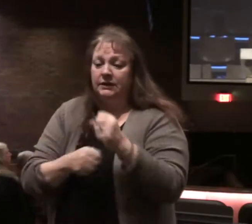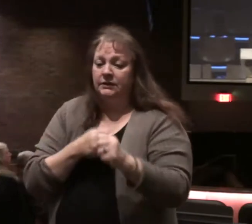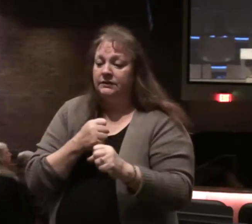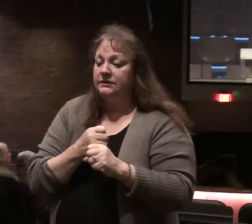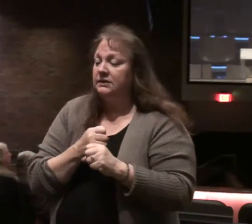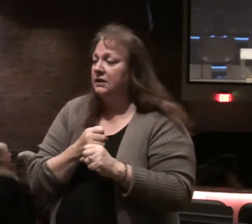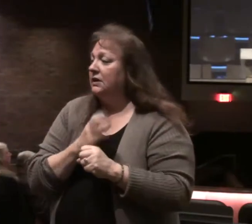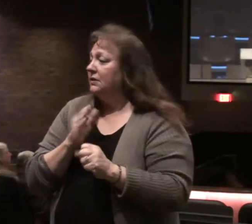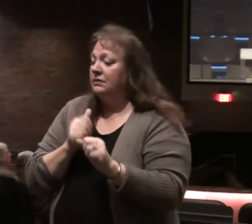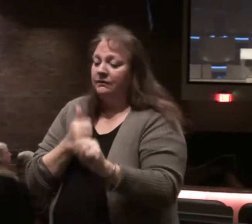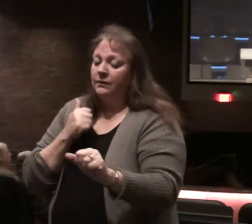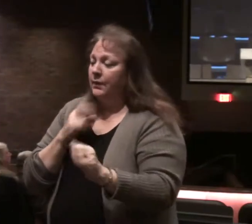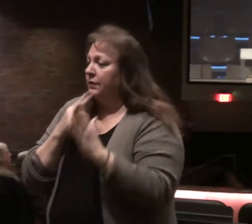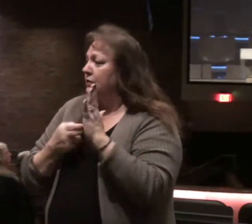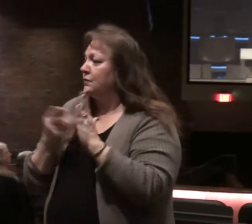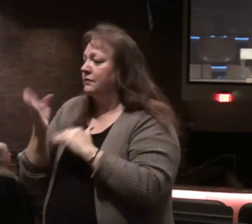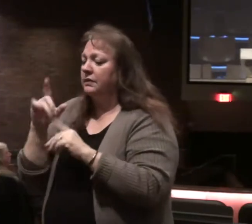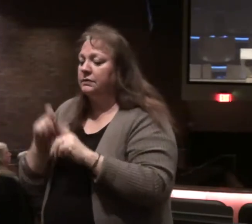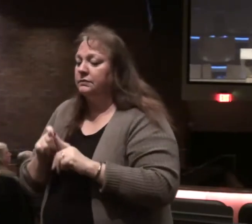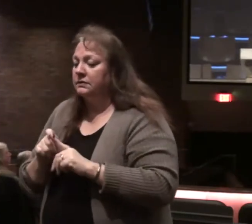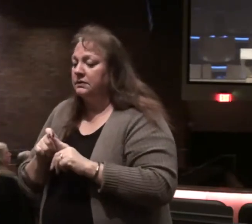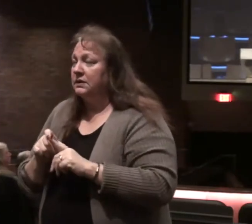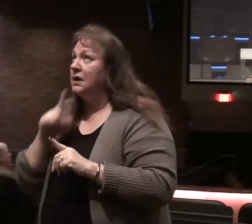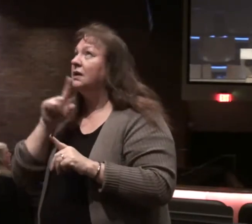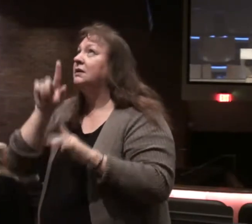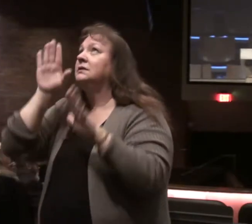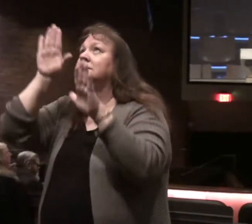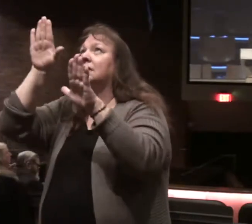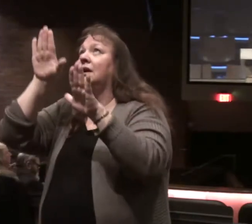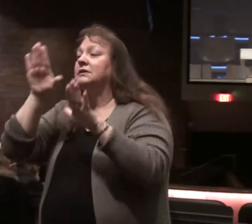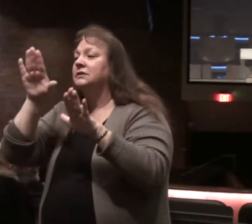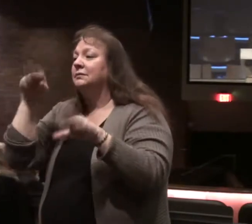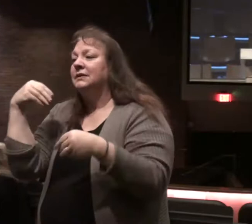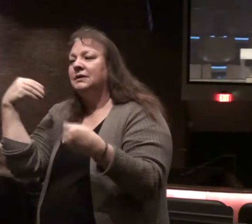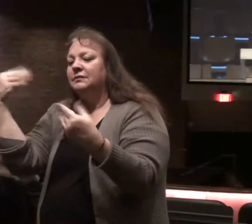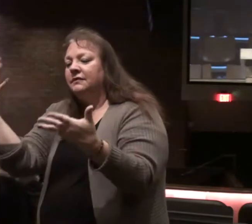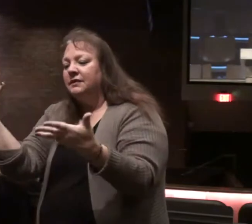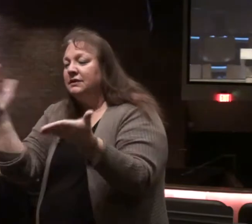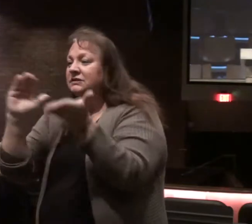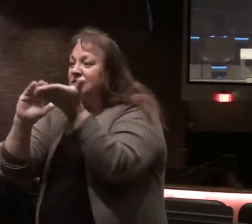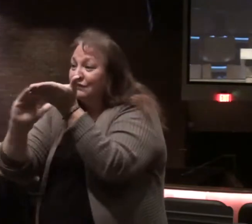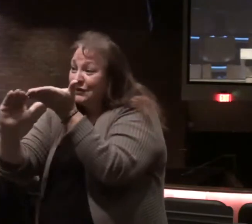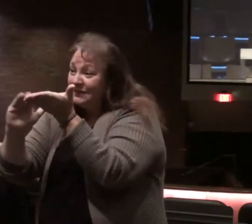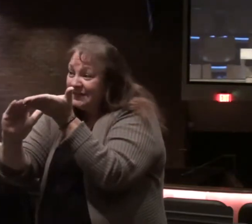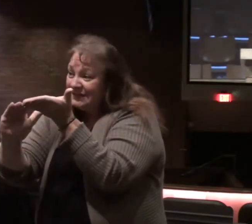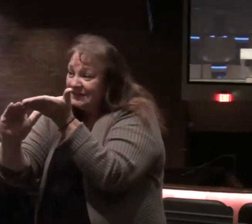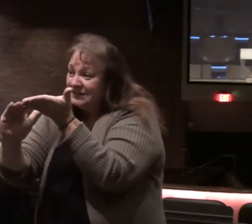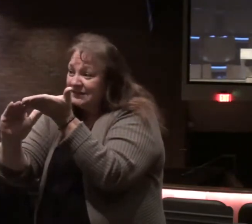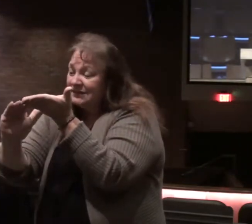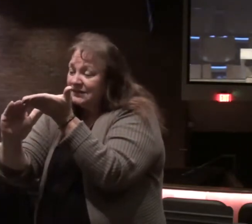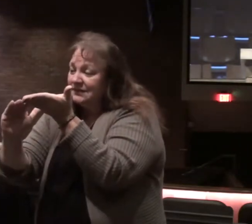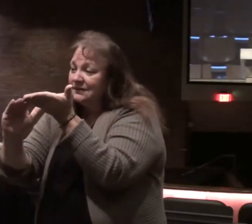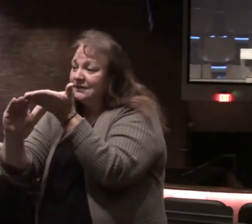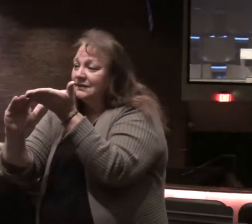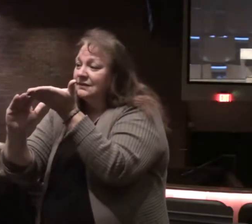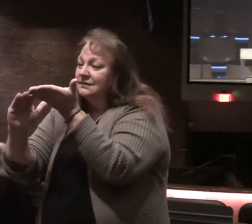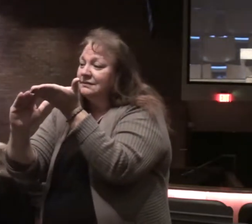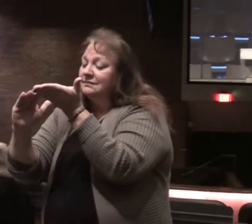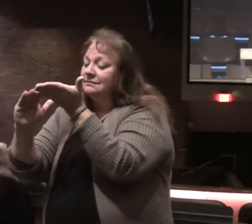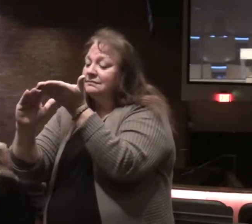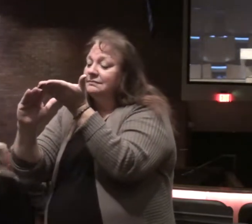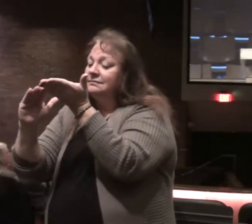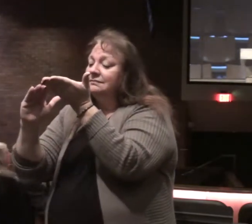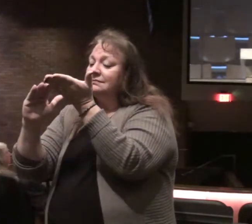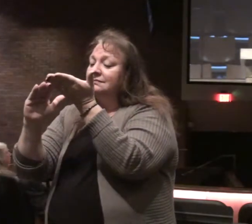we never get away from the truth of God's word how great our savior is he provides forgiveness forgiveness of word to